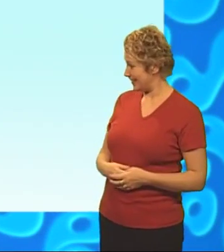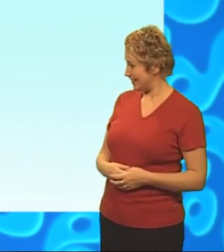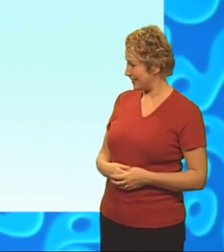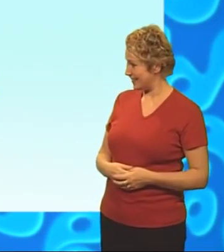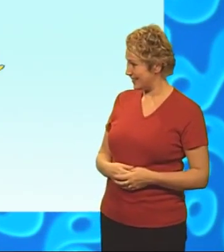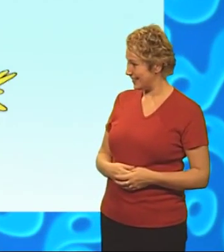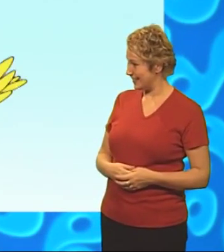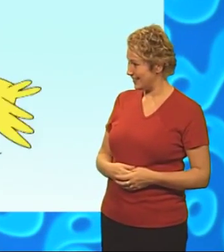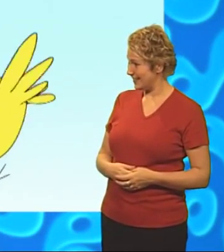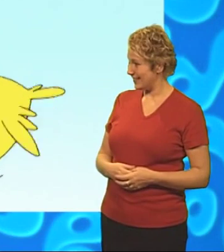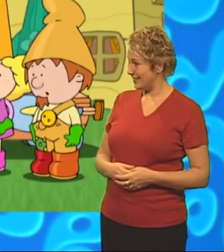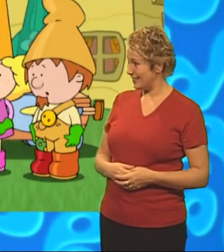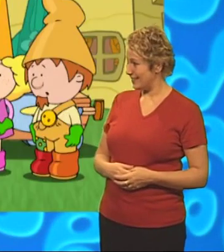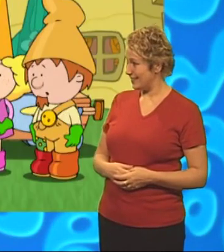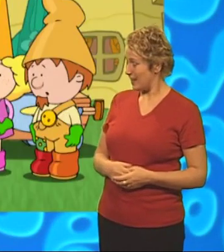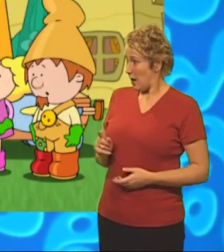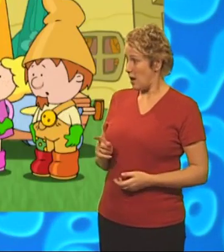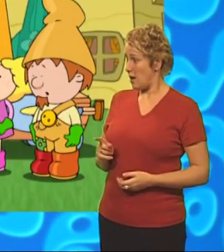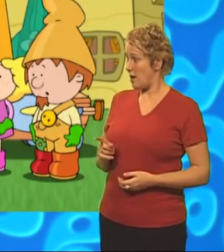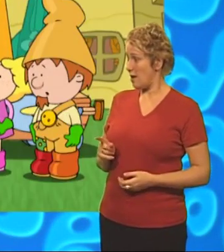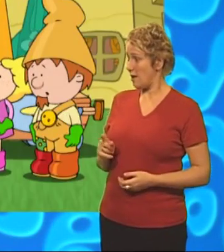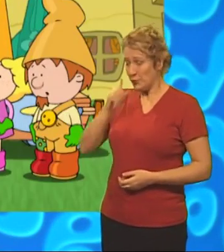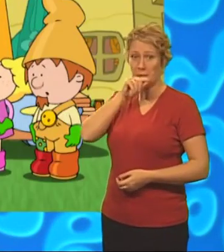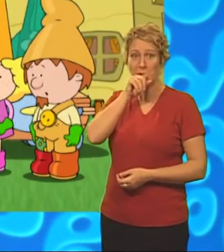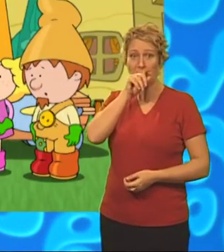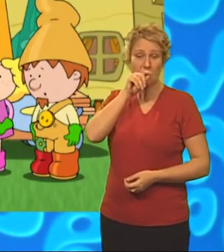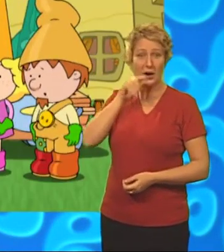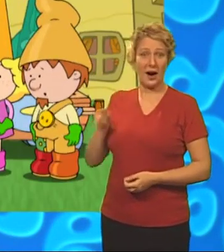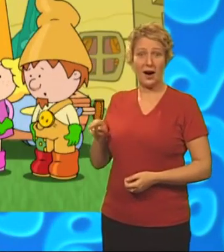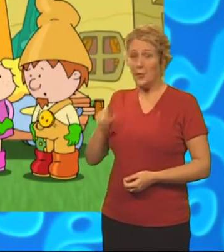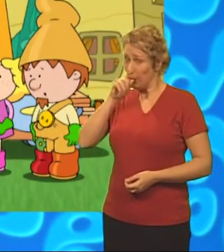Yip, yip-yip. Woo Oh. Choo-choo-choo-choo-choo.